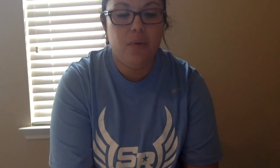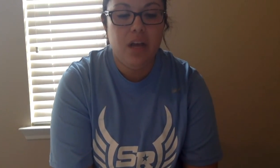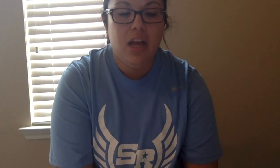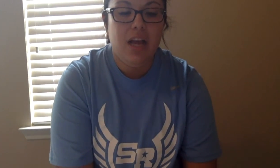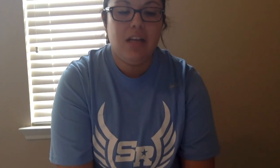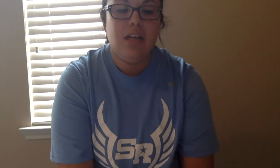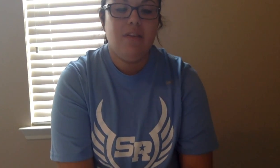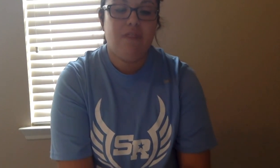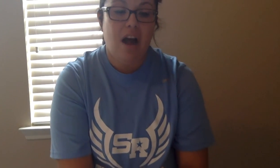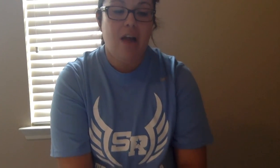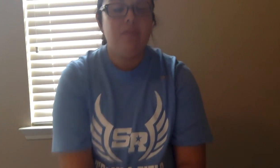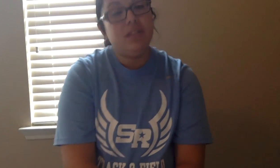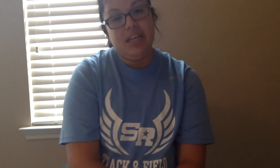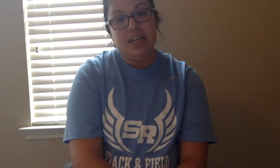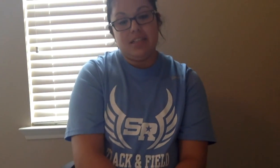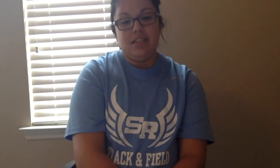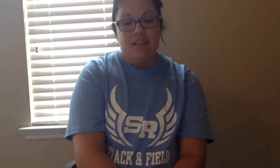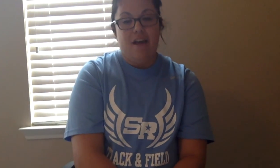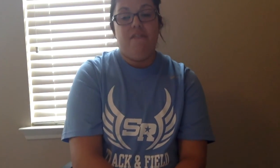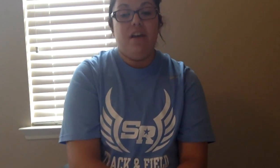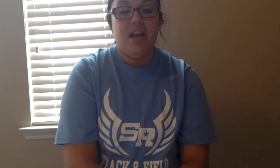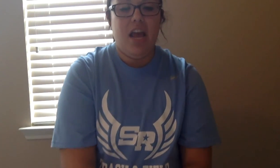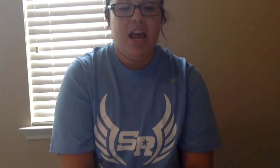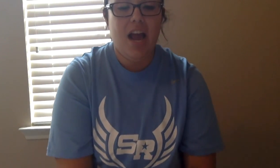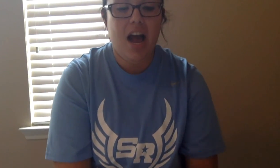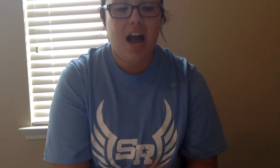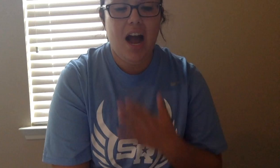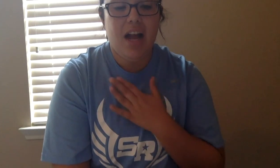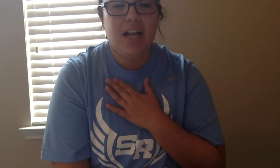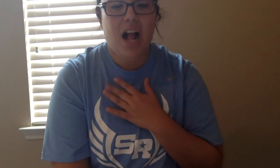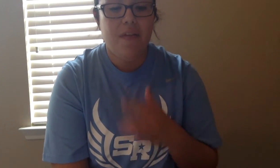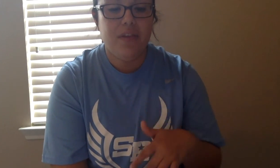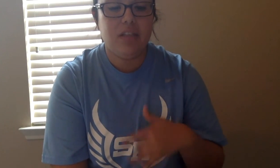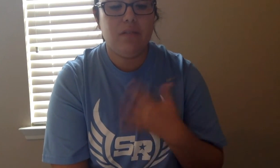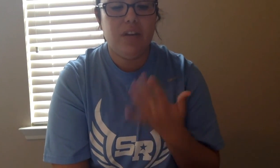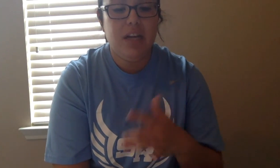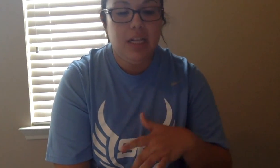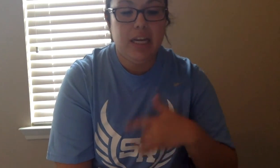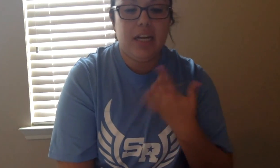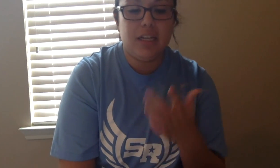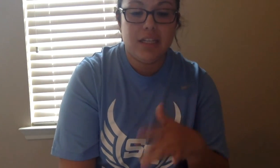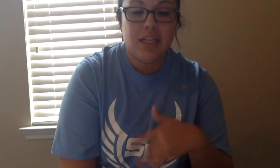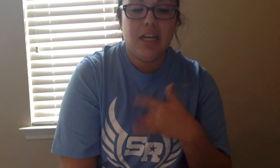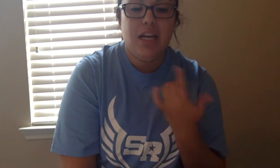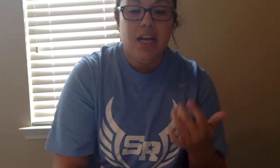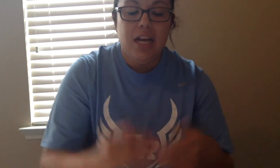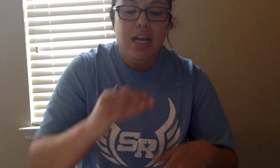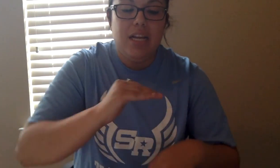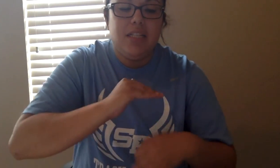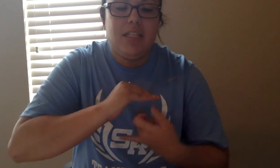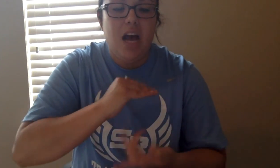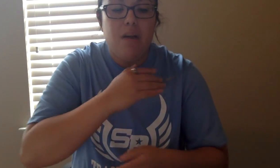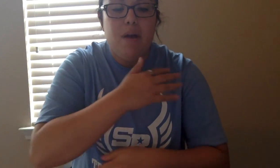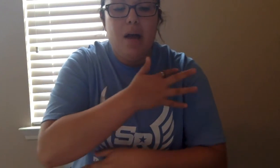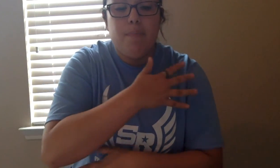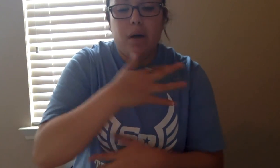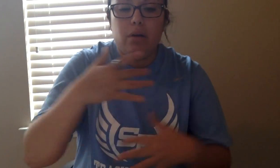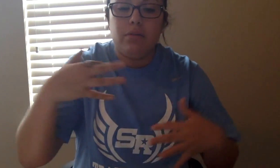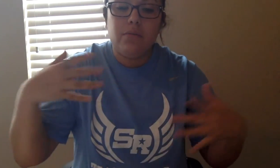five six seven eight I got this feeling inside my bones